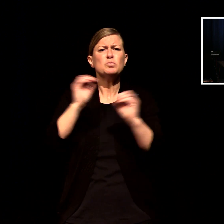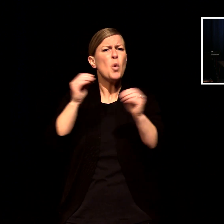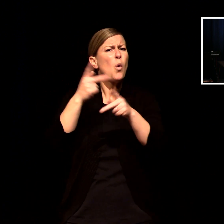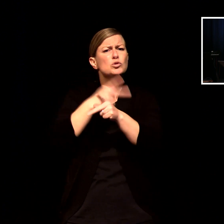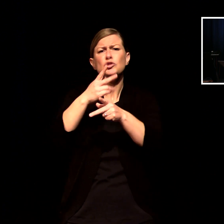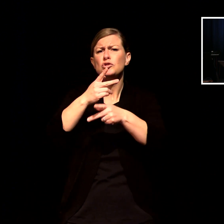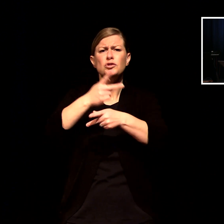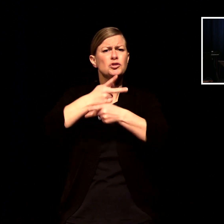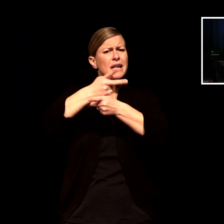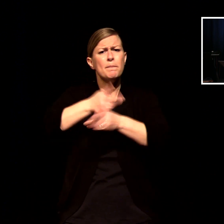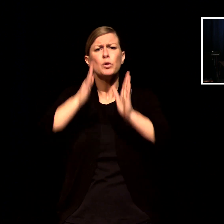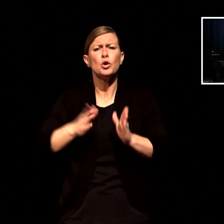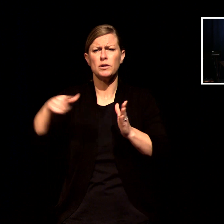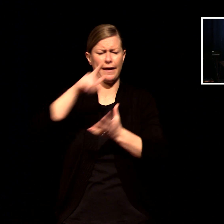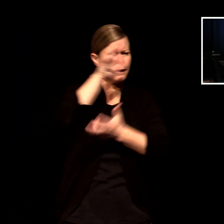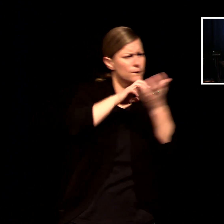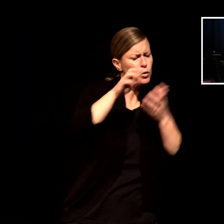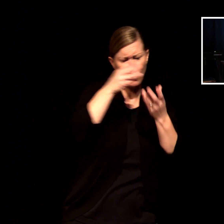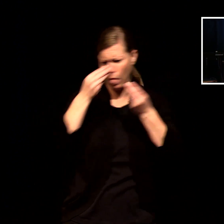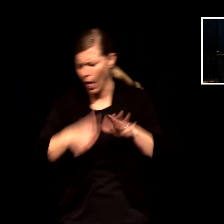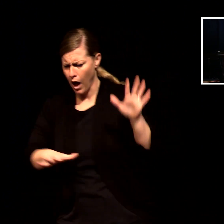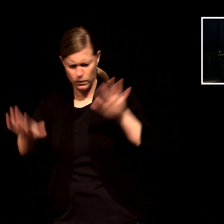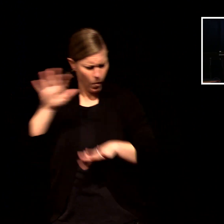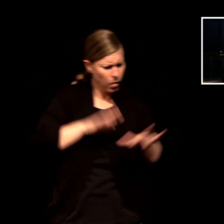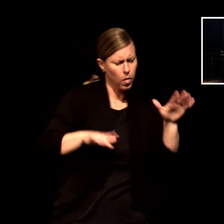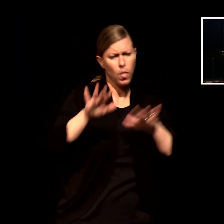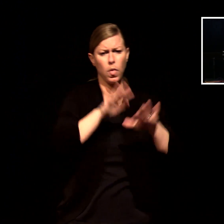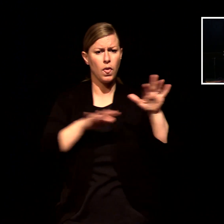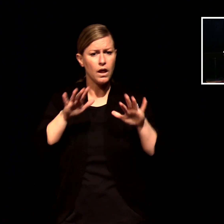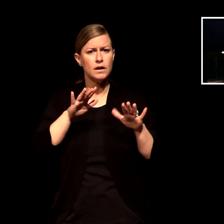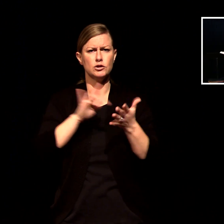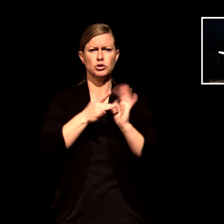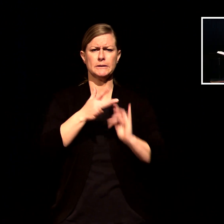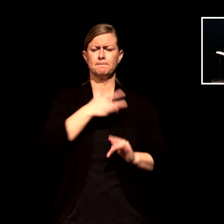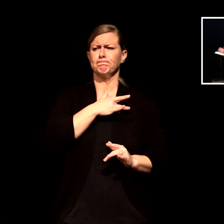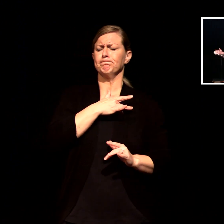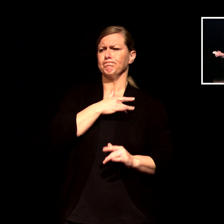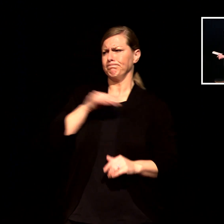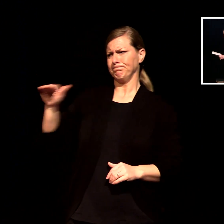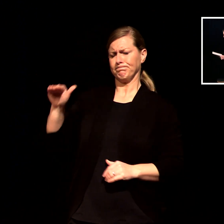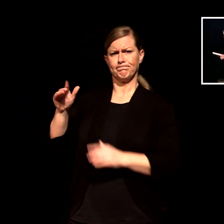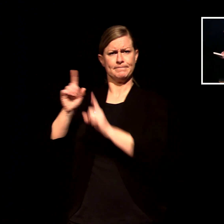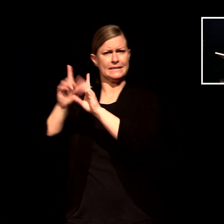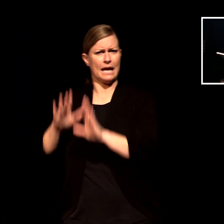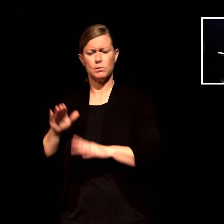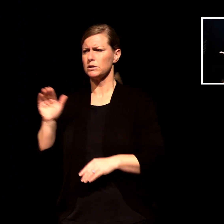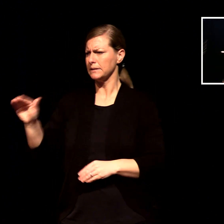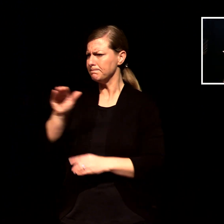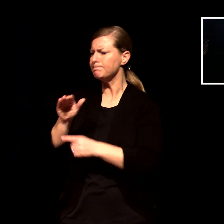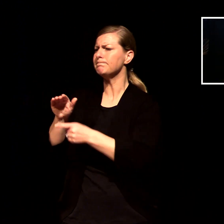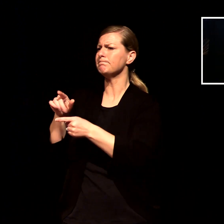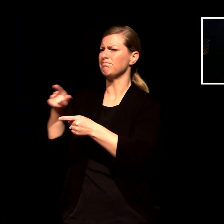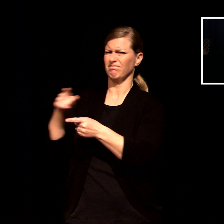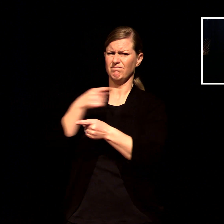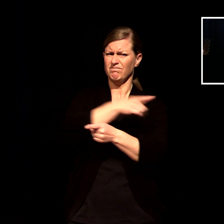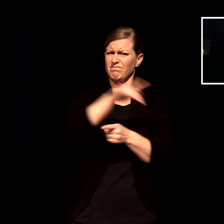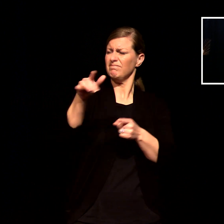charge of the harvest ask him to send more workers into his fields chapter 10 verse 1 jesus called his 12 disciples together